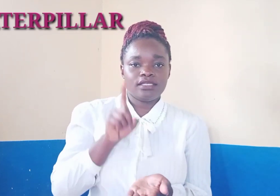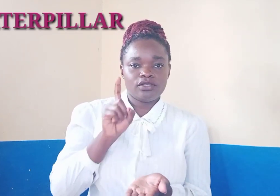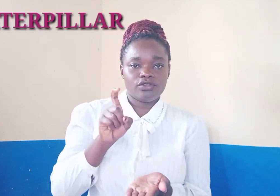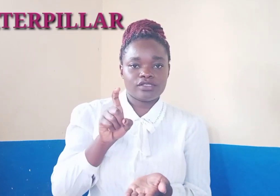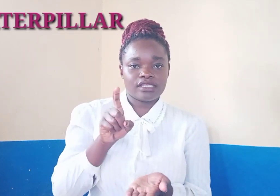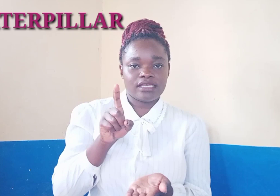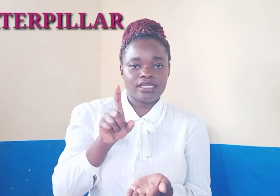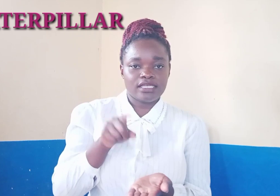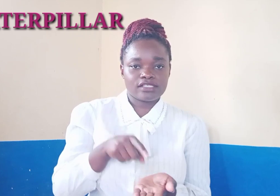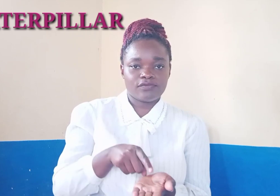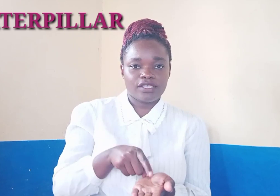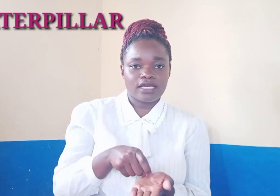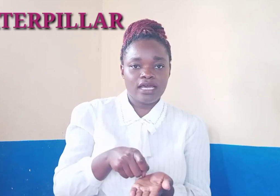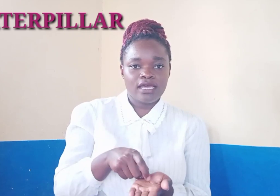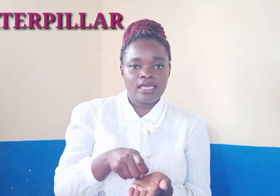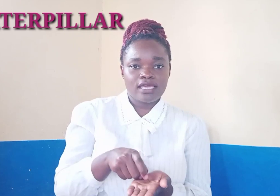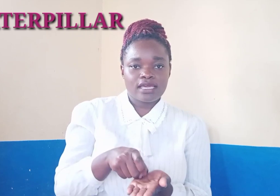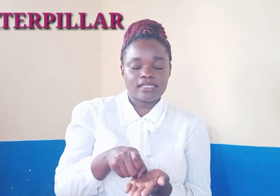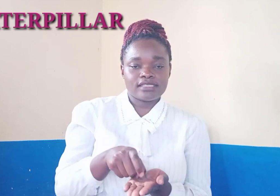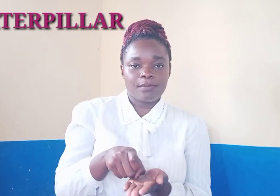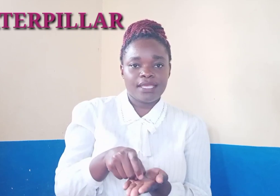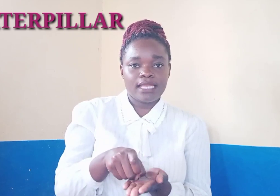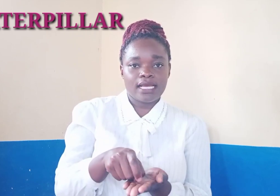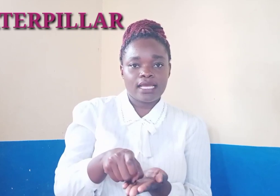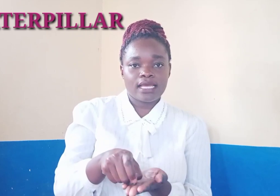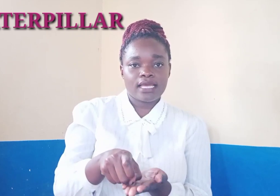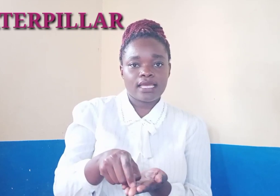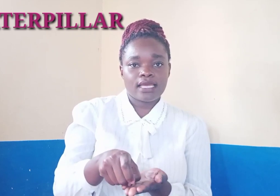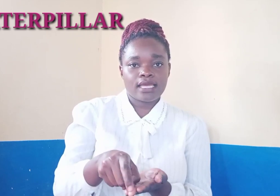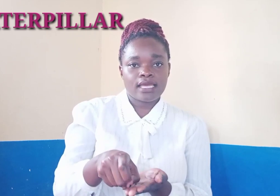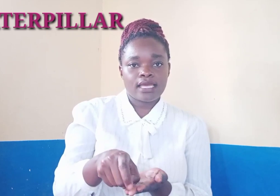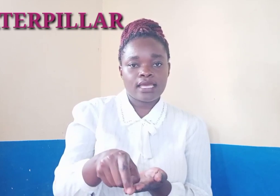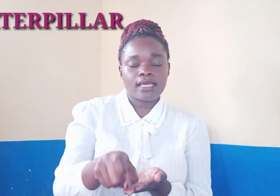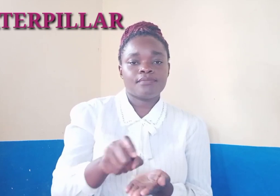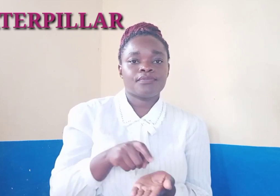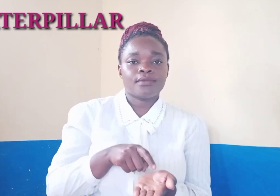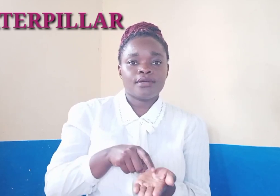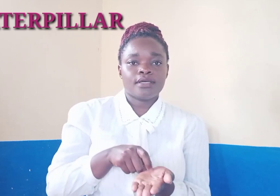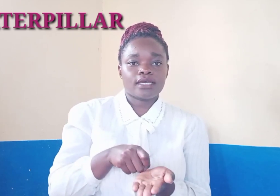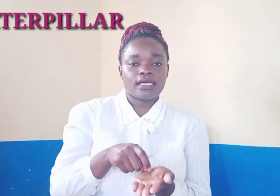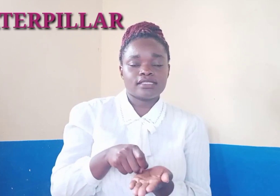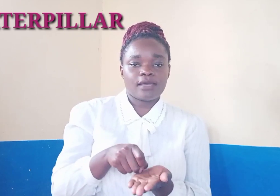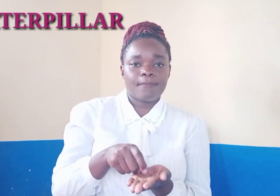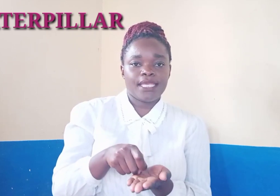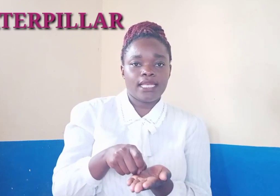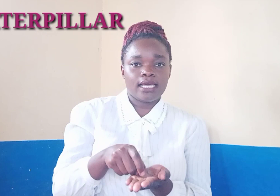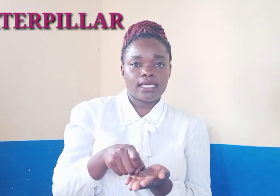using the index finger caterpillar caterpillar